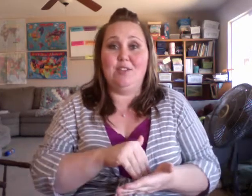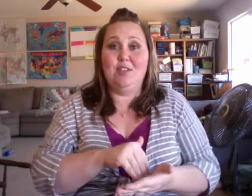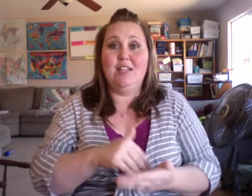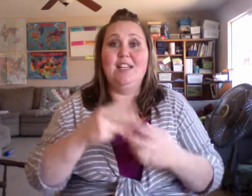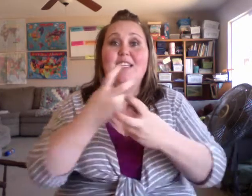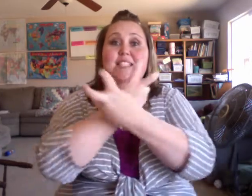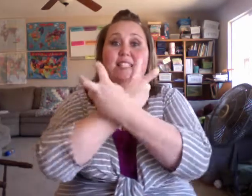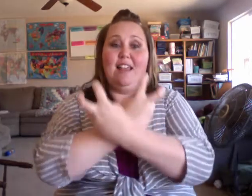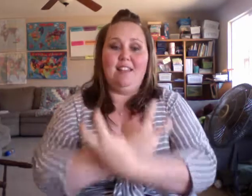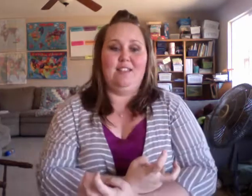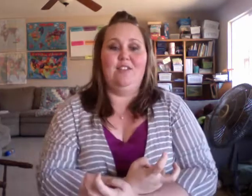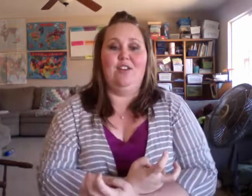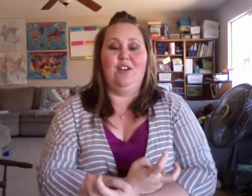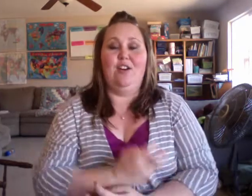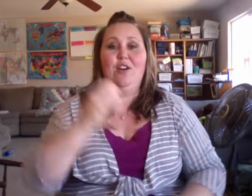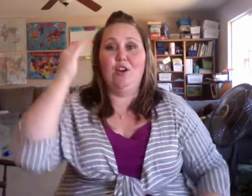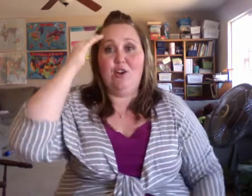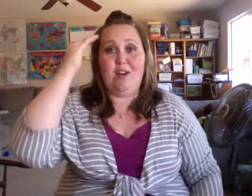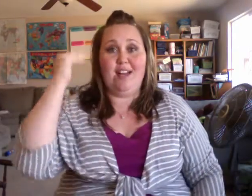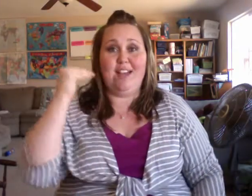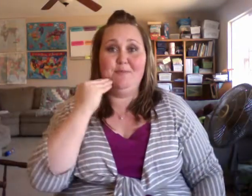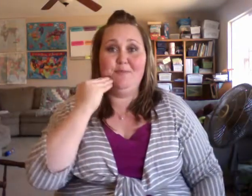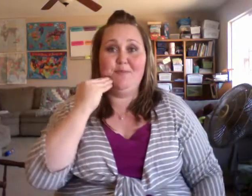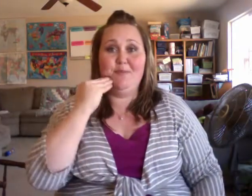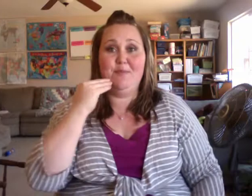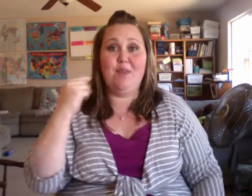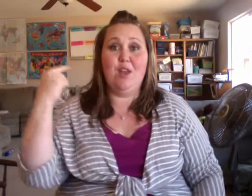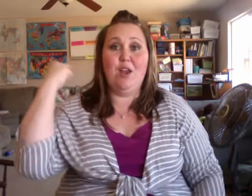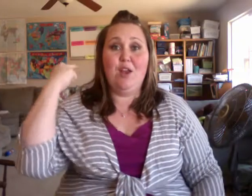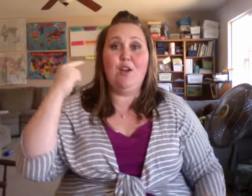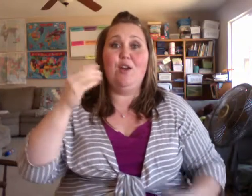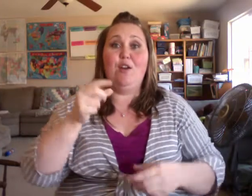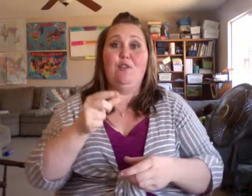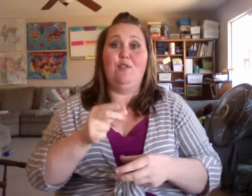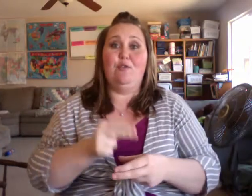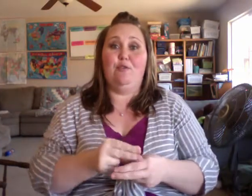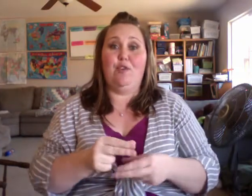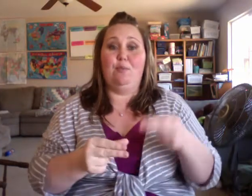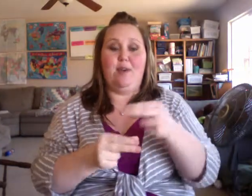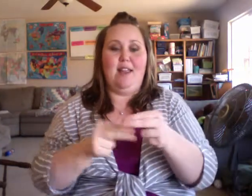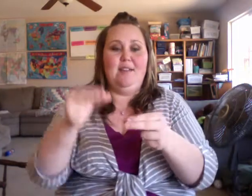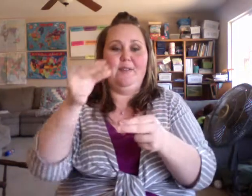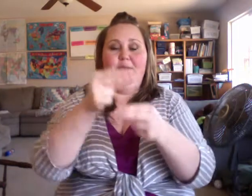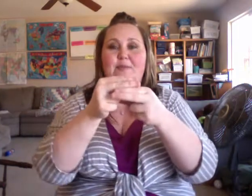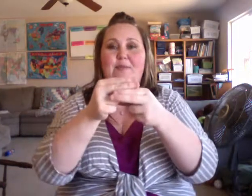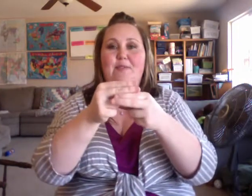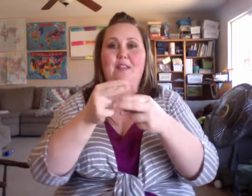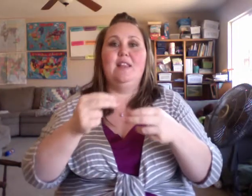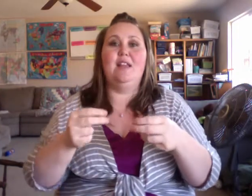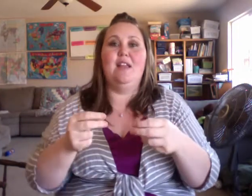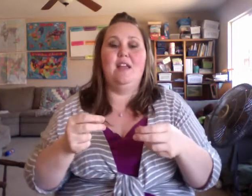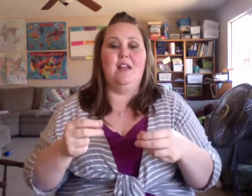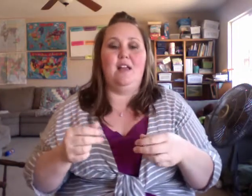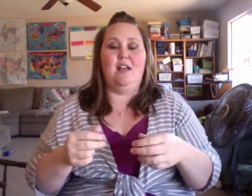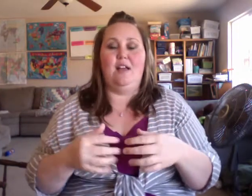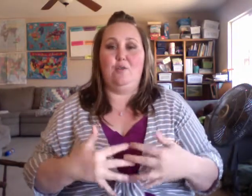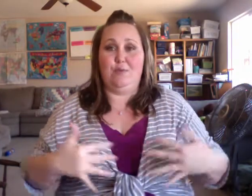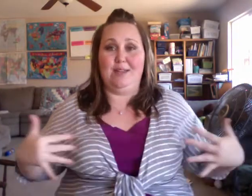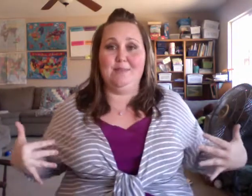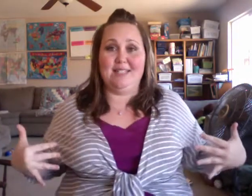skeleton are cranium, vertebrae, ribs,